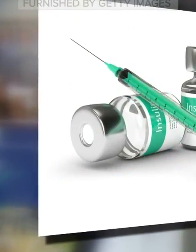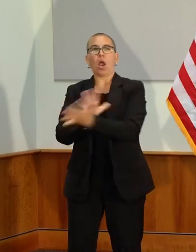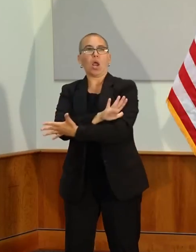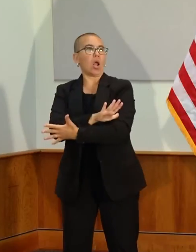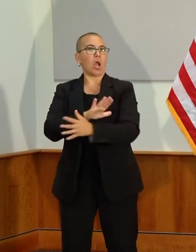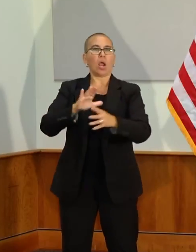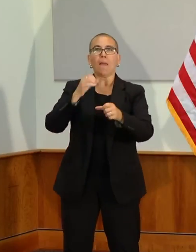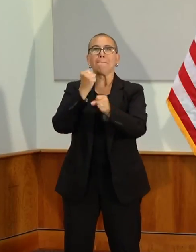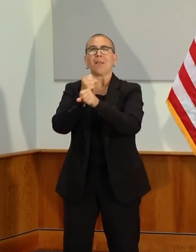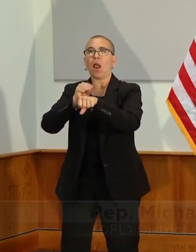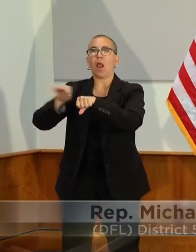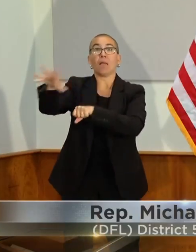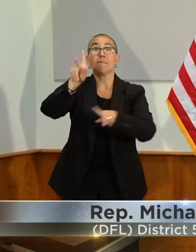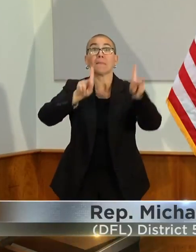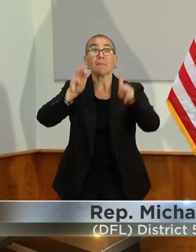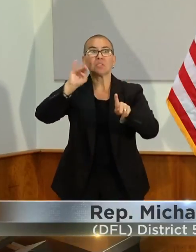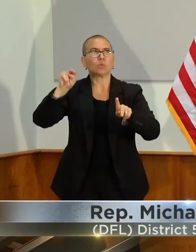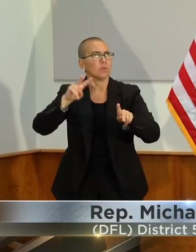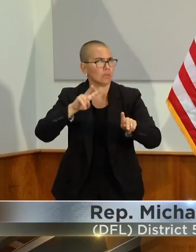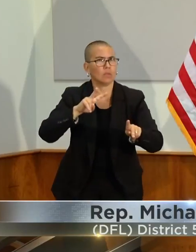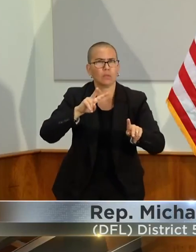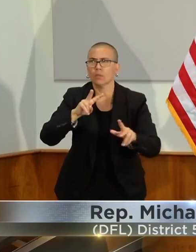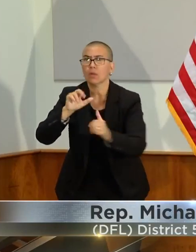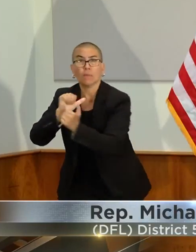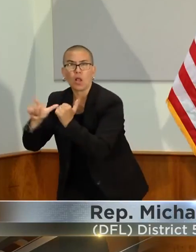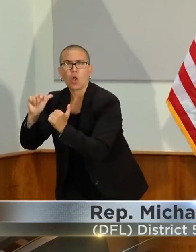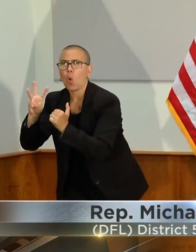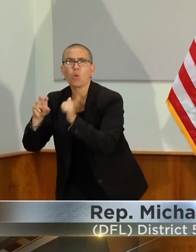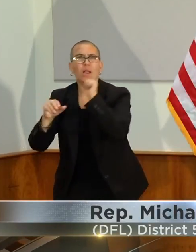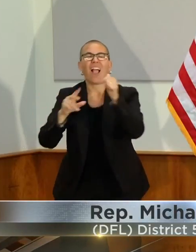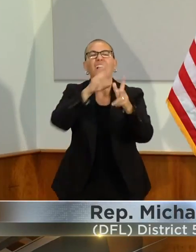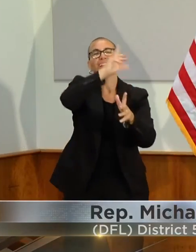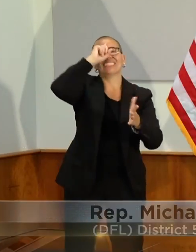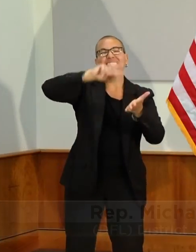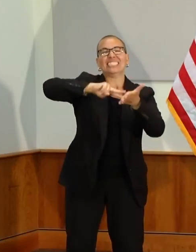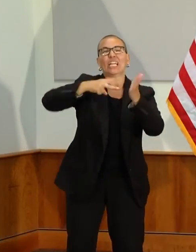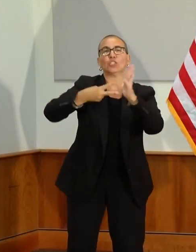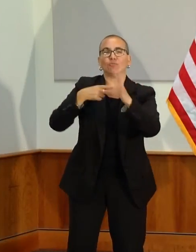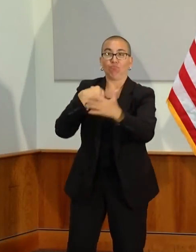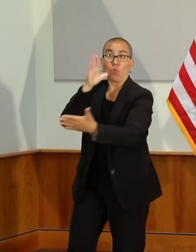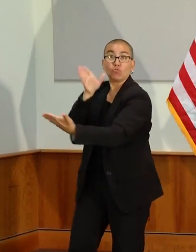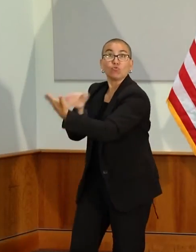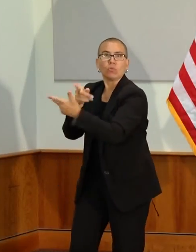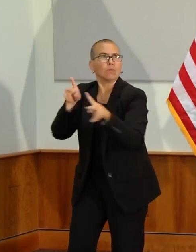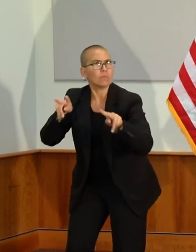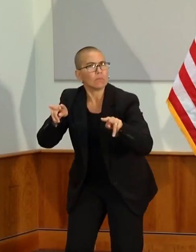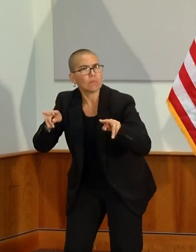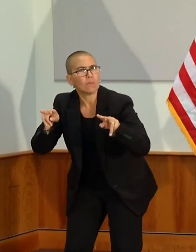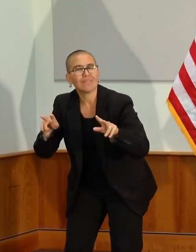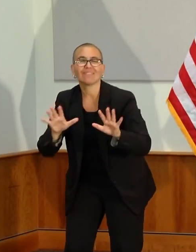net. It really is important to get the message out to Minnesotans that if you are a family member who is in dire need of insulin, this law...